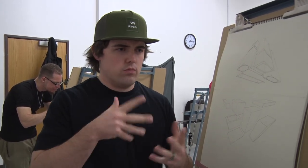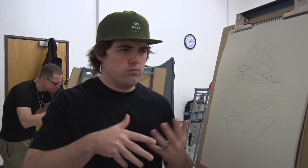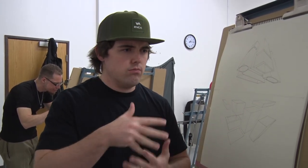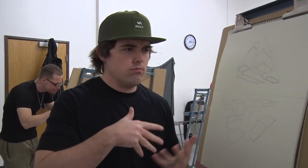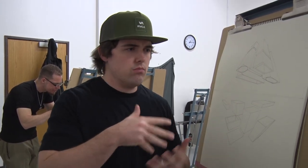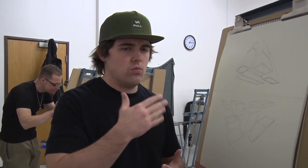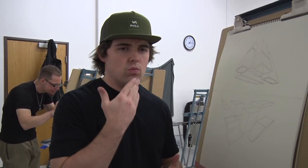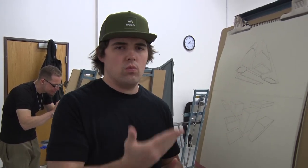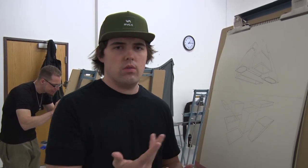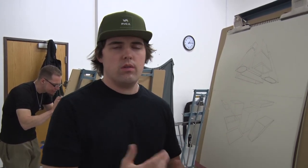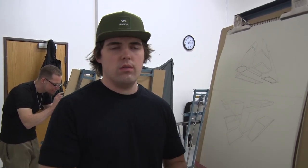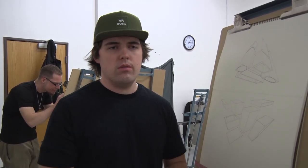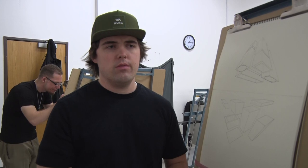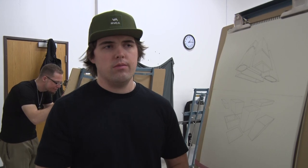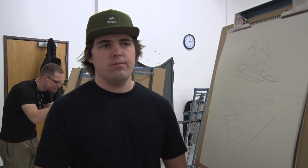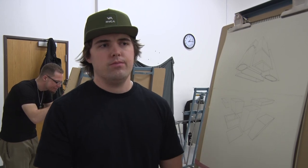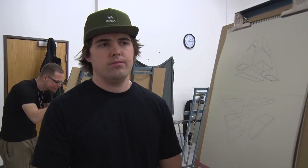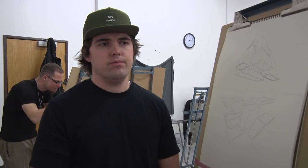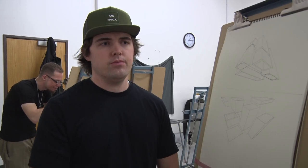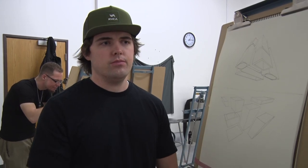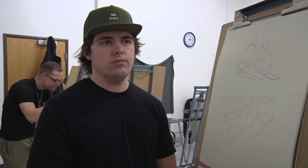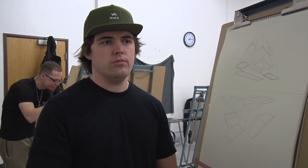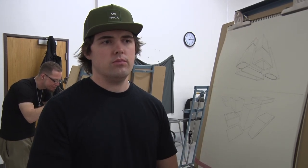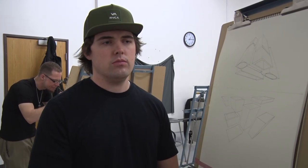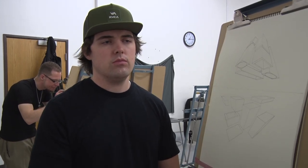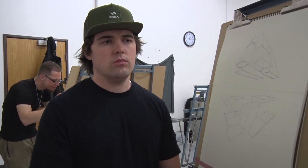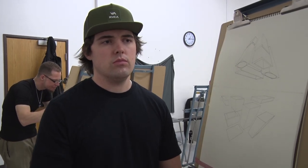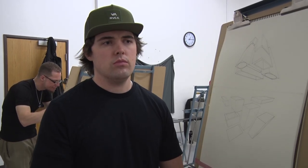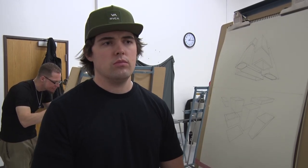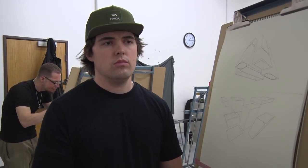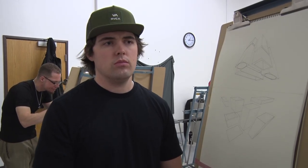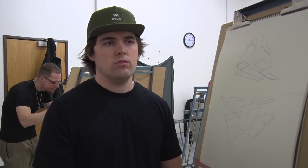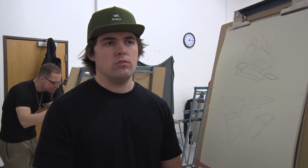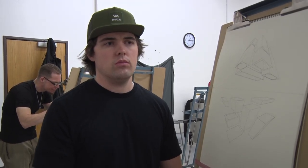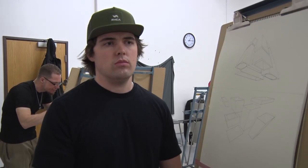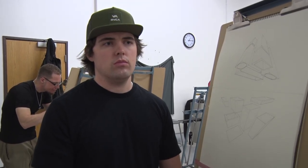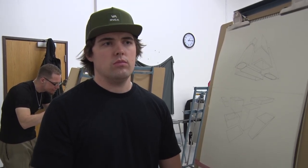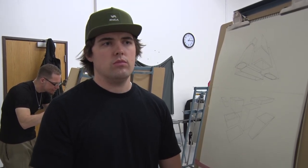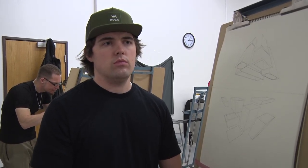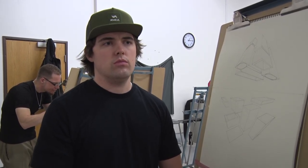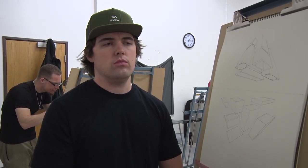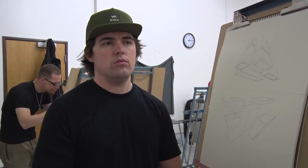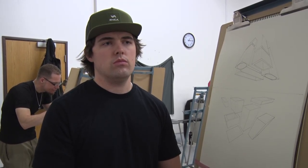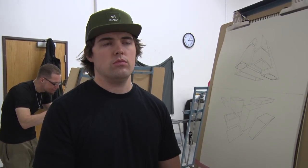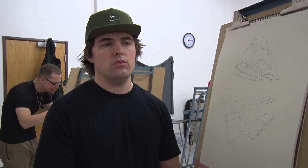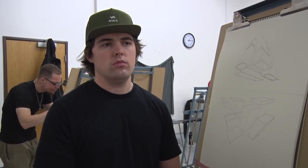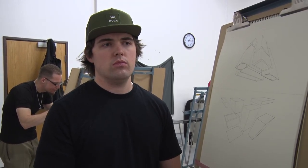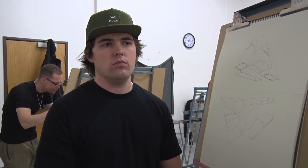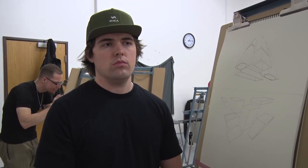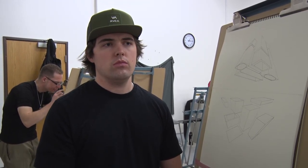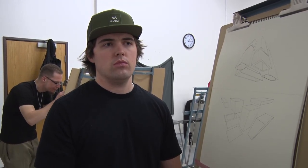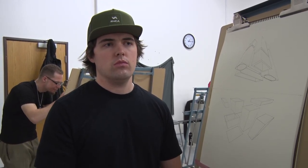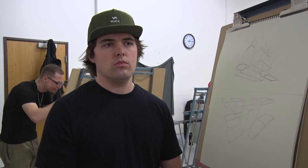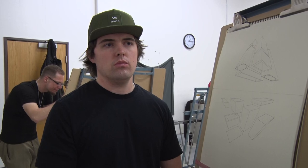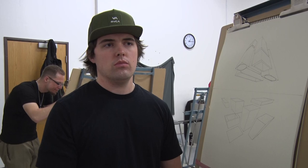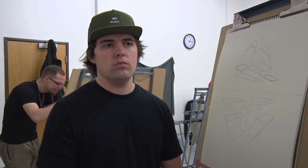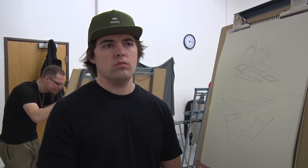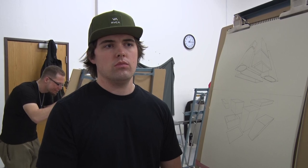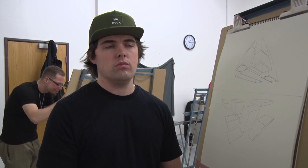and then they, they don't really care to be involved. So the interpreters here really care about being involved and really care about the deaf community. So that's really